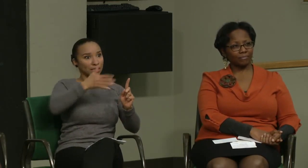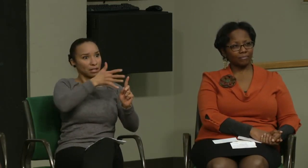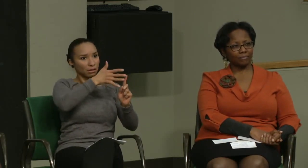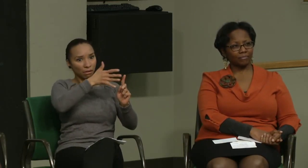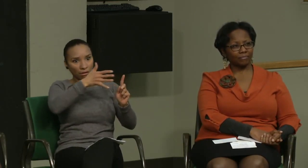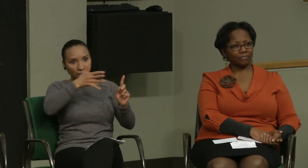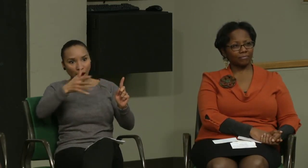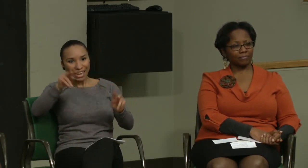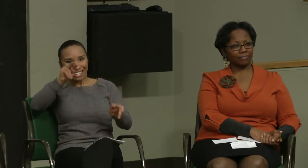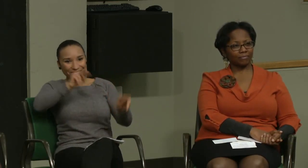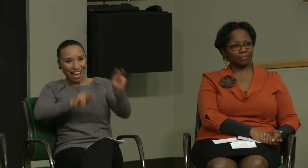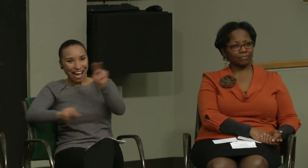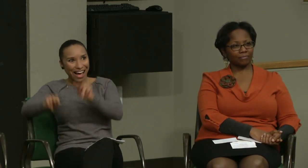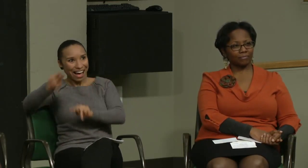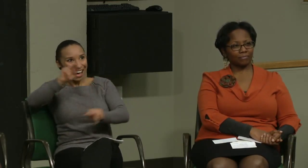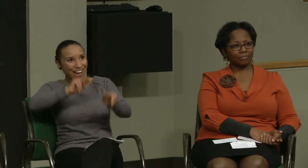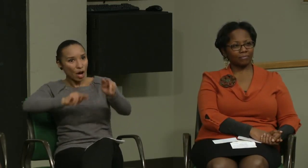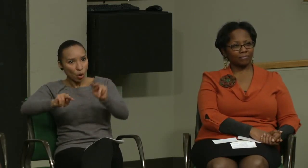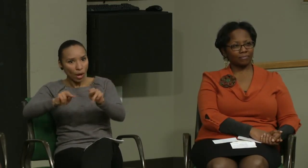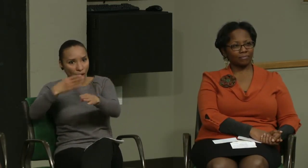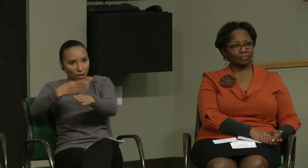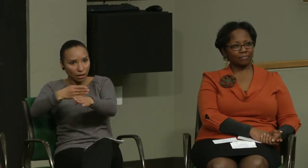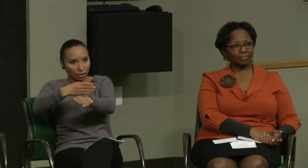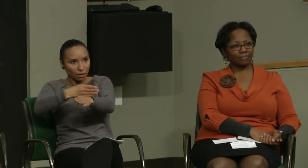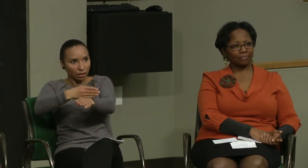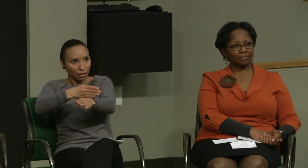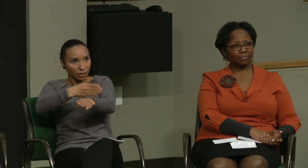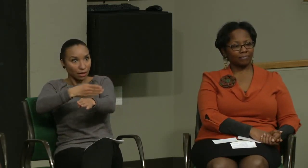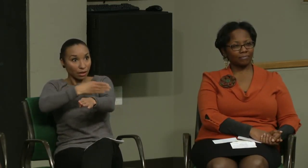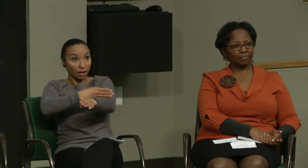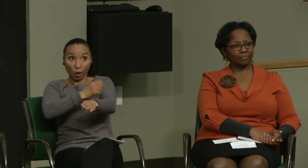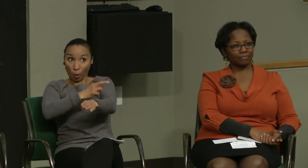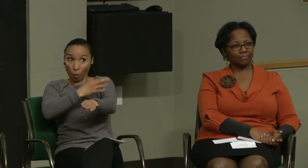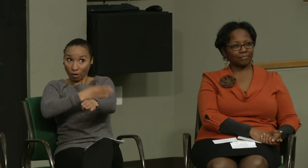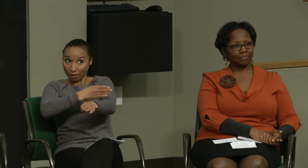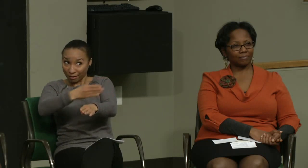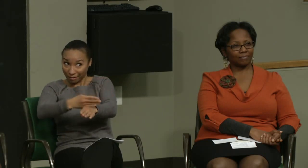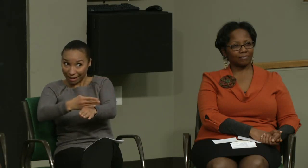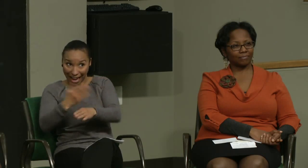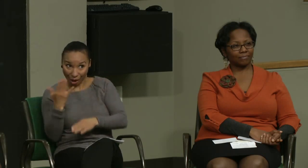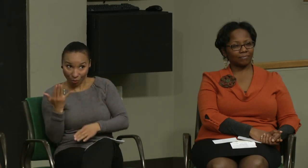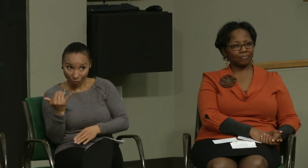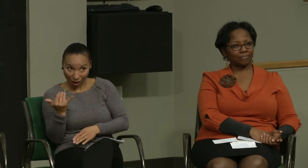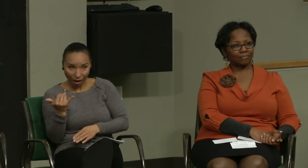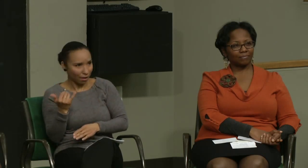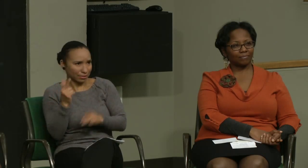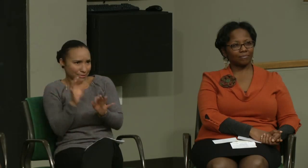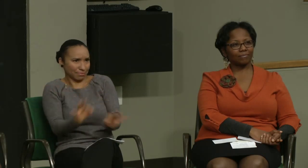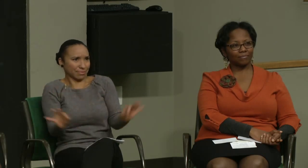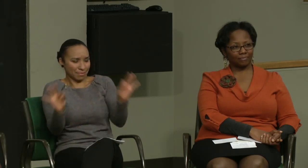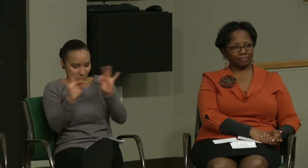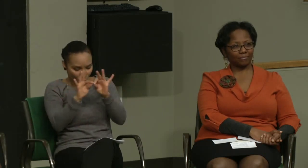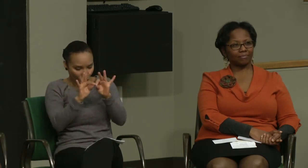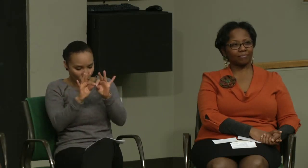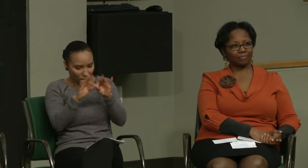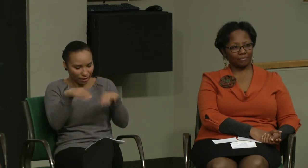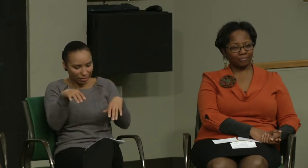point and be able to evaluate your process and be able to see your improvements or your digression progress or